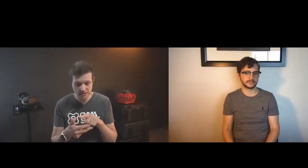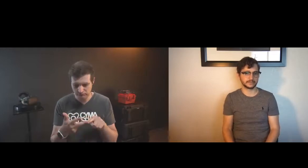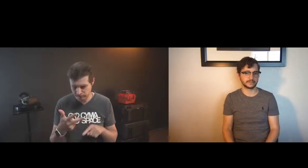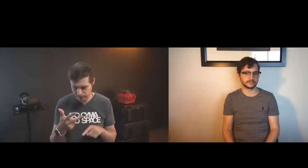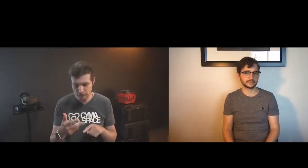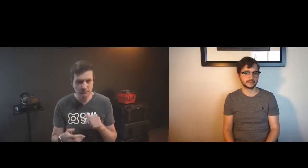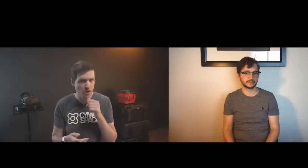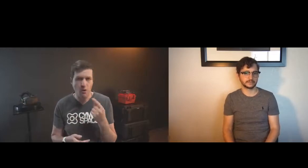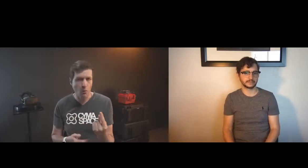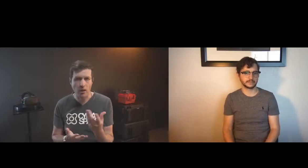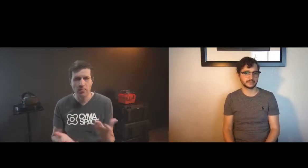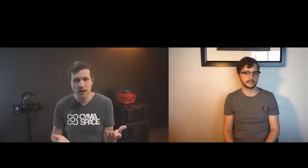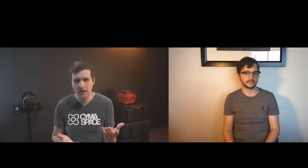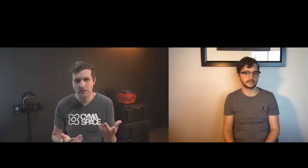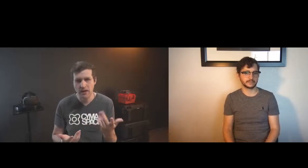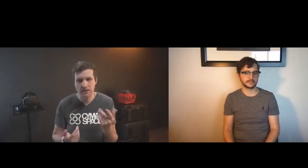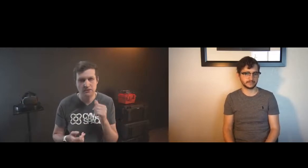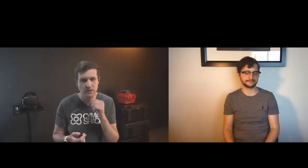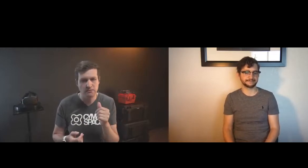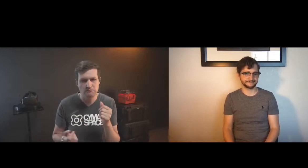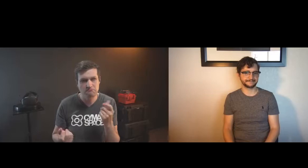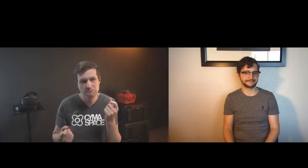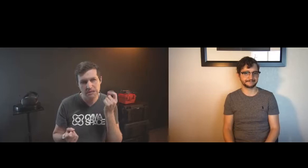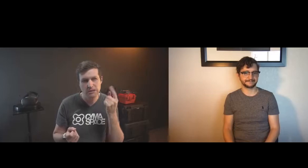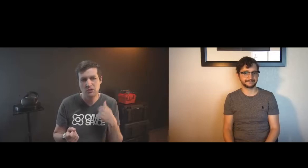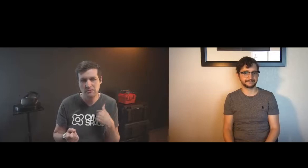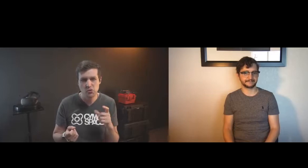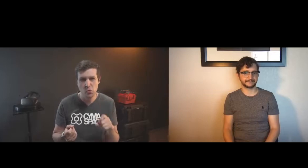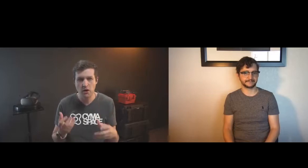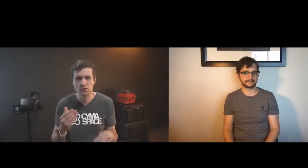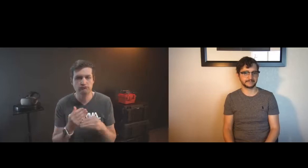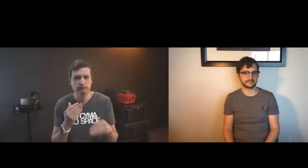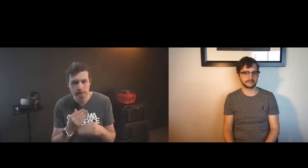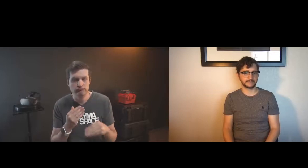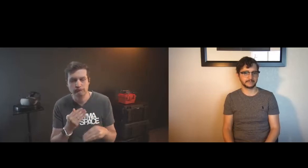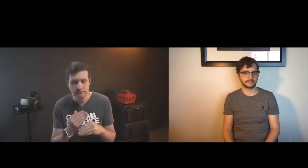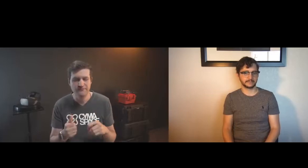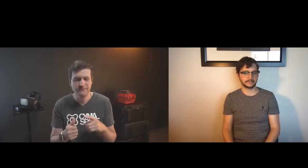so it's not just necessarily just one thing